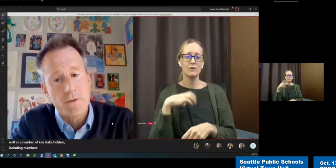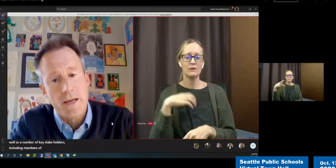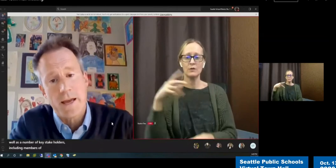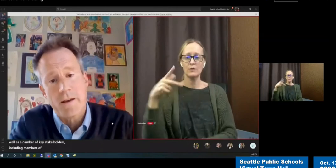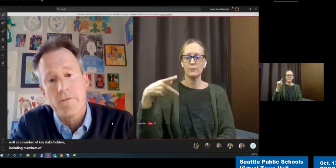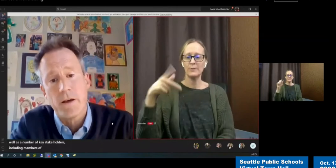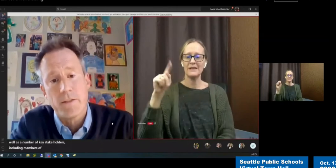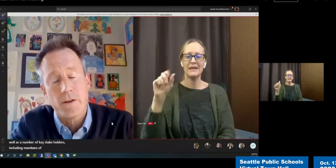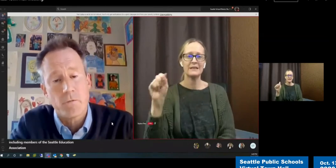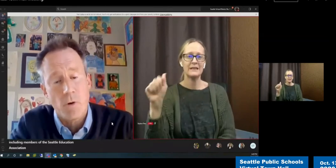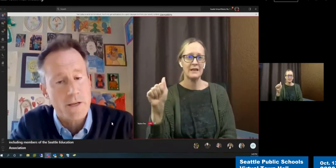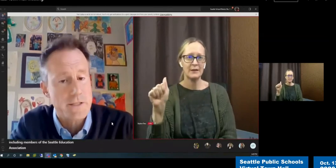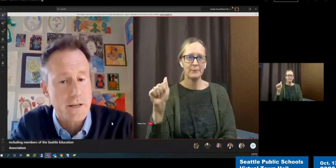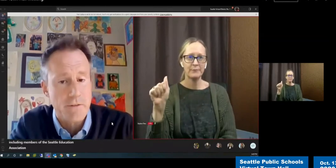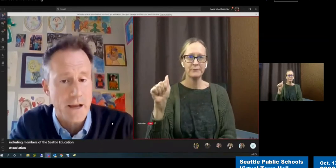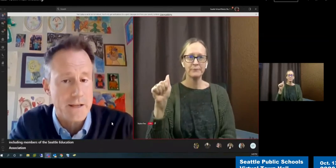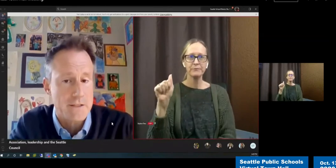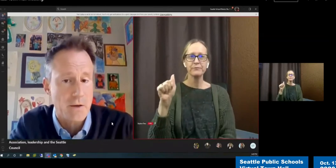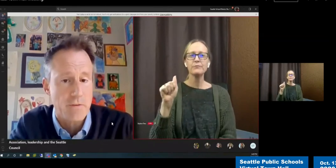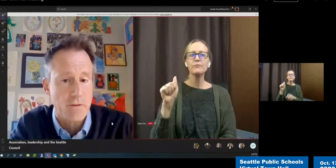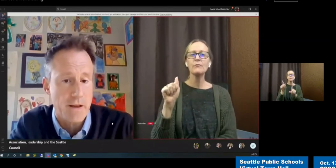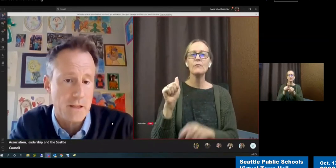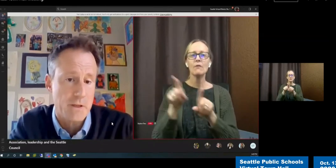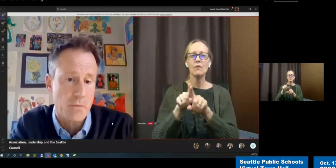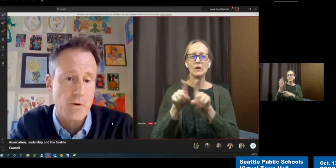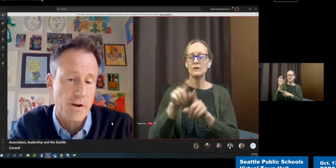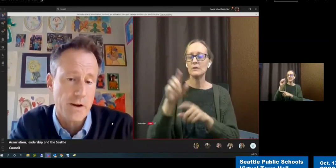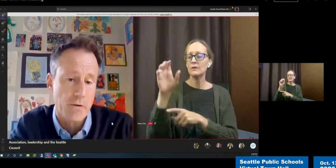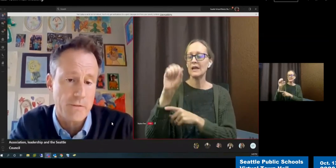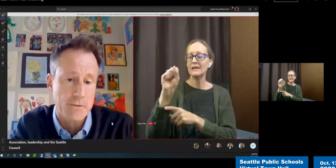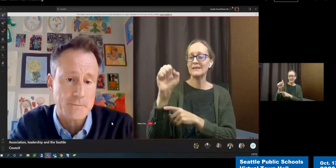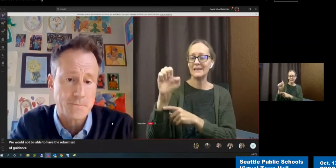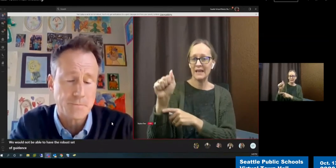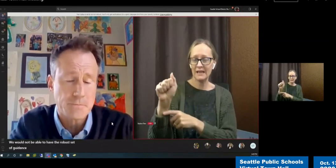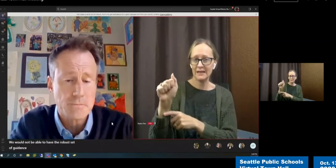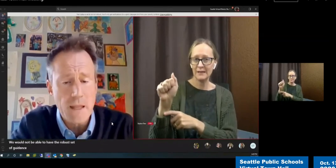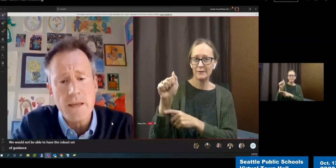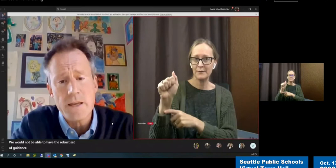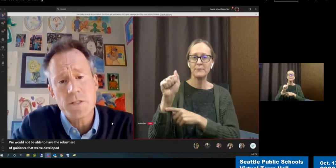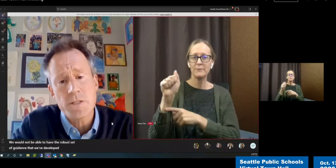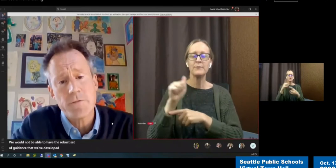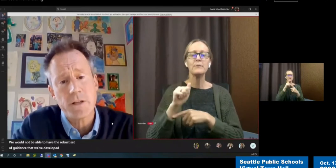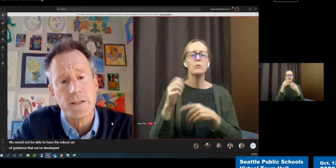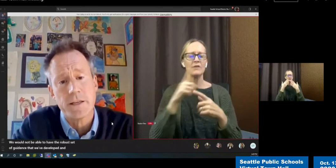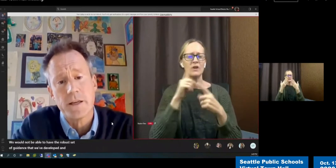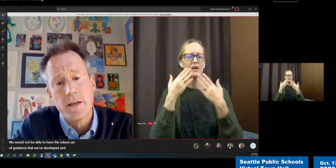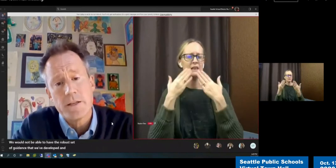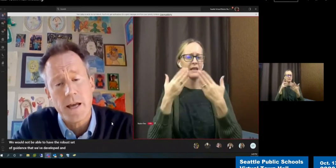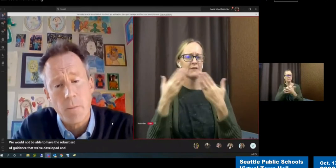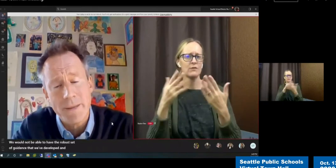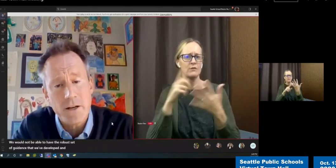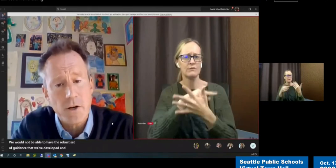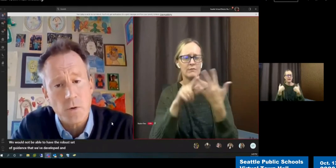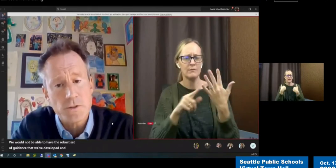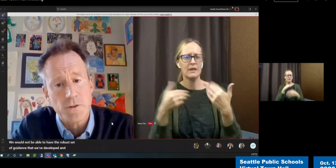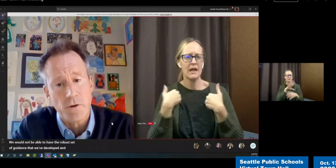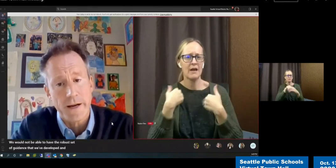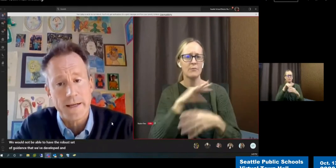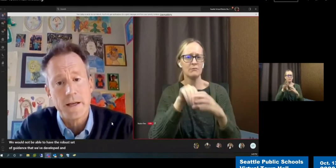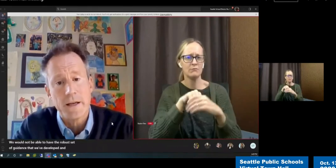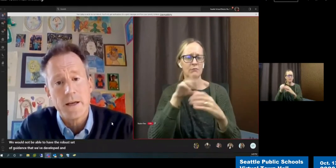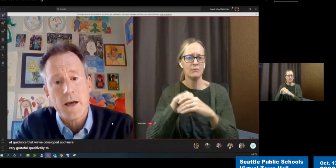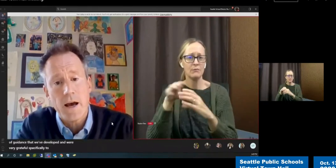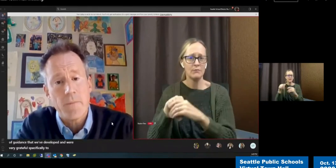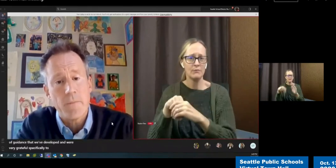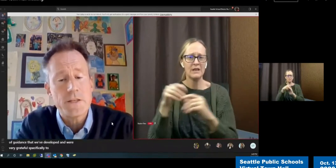be able to have the robust set of guidance that we've developed and we're very grateful. Specifically, to help meet our goals for grading,